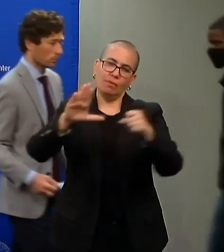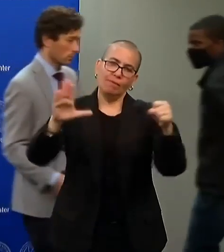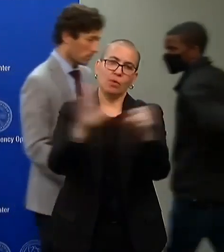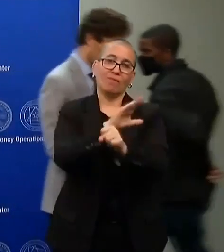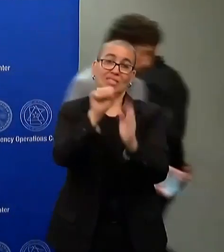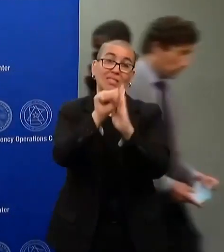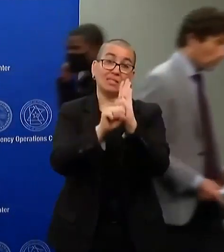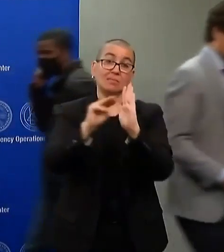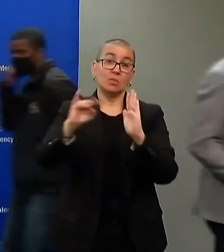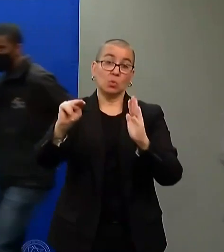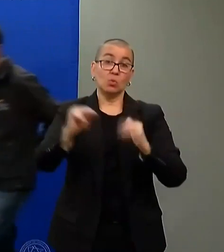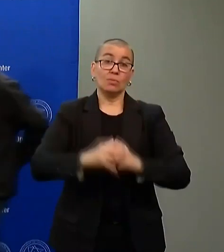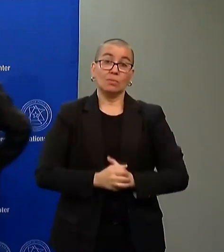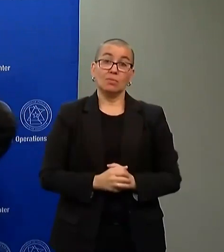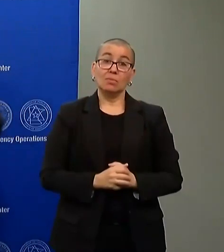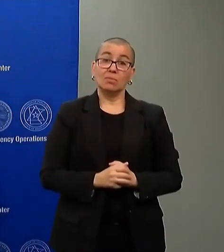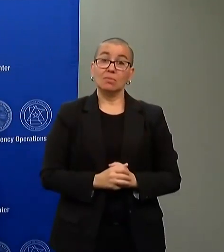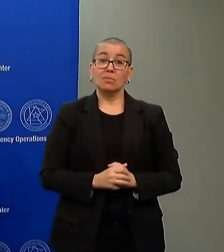Yes,